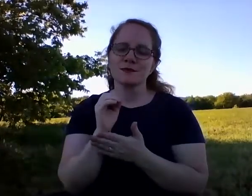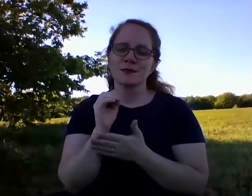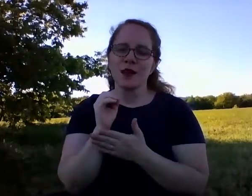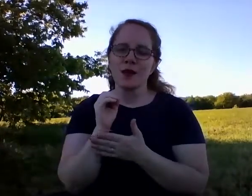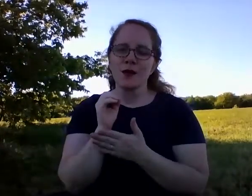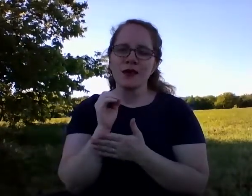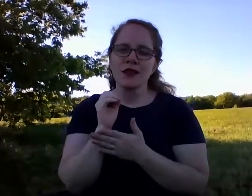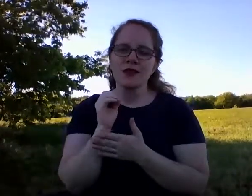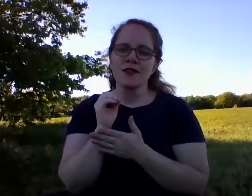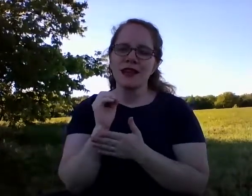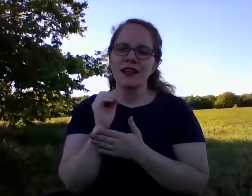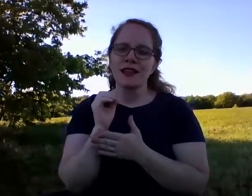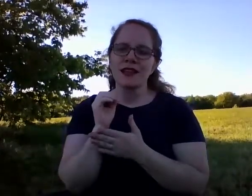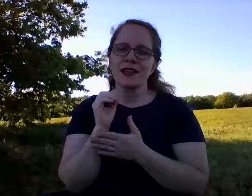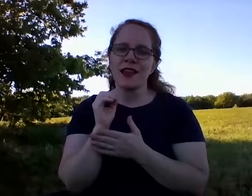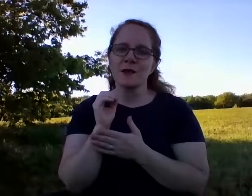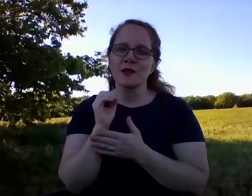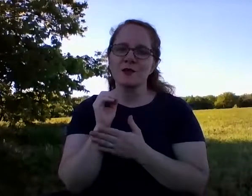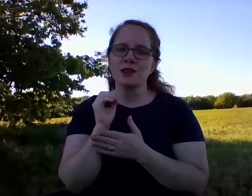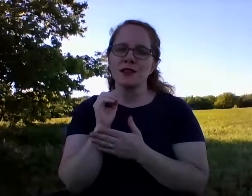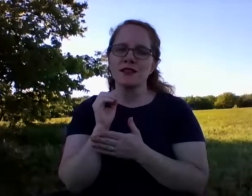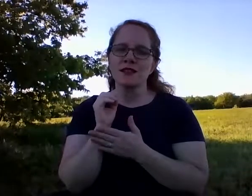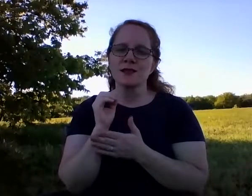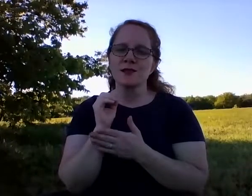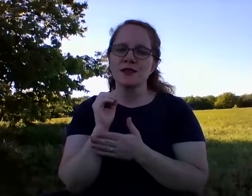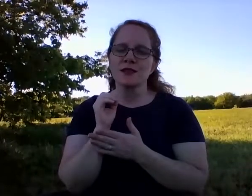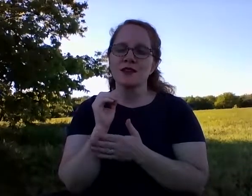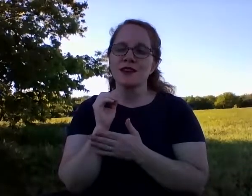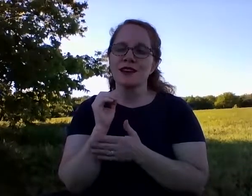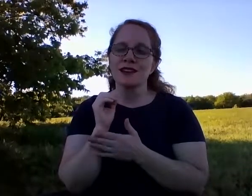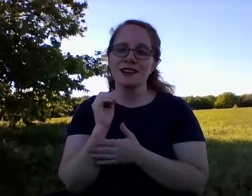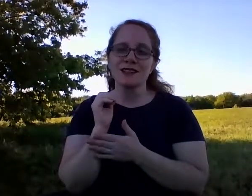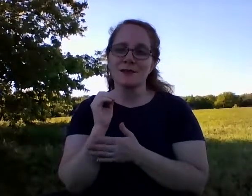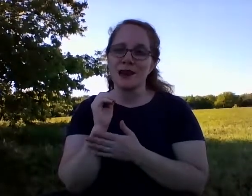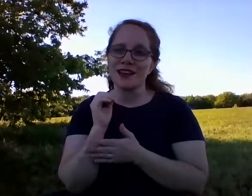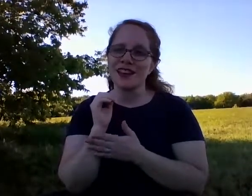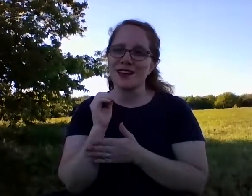Only inviting in that which brings the Spirit of God into my life.